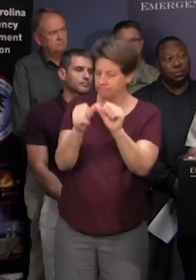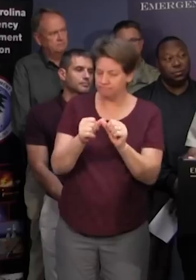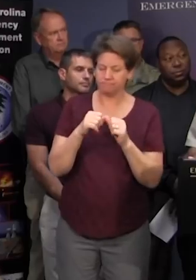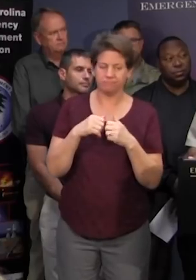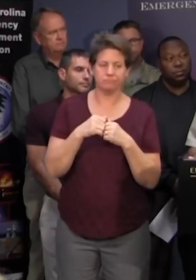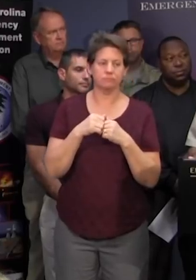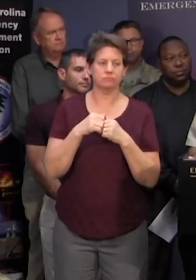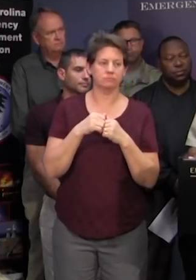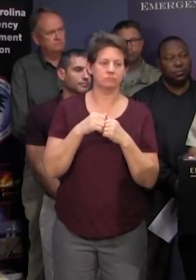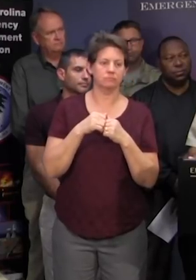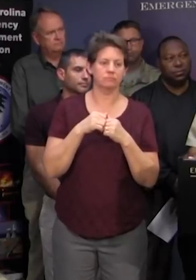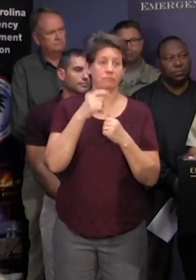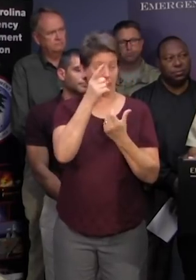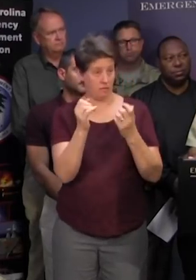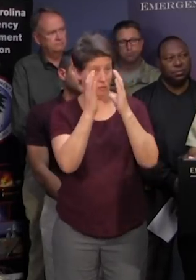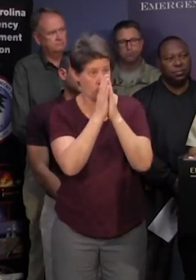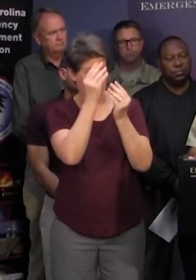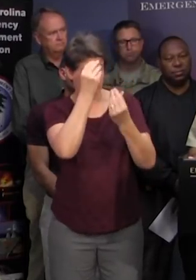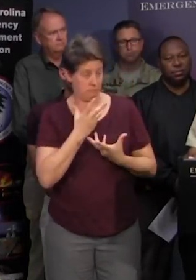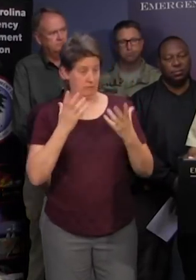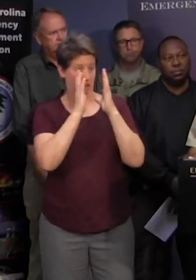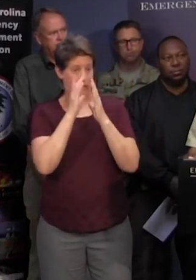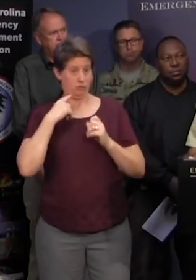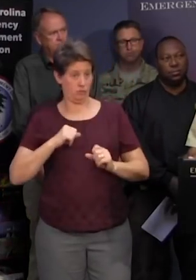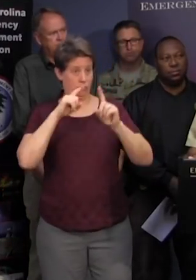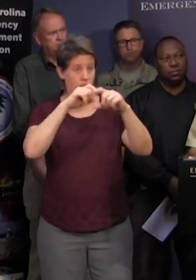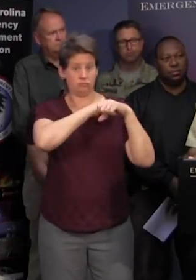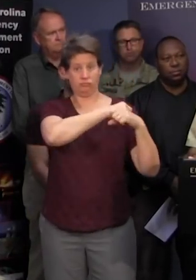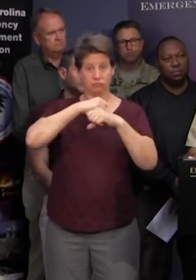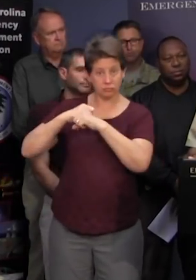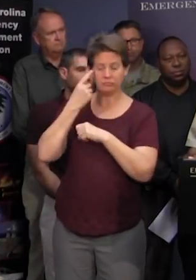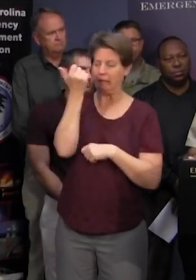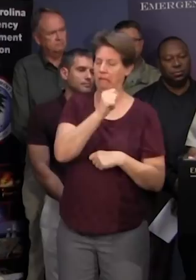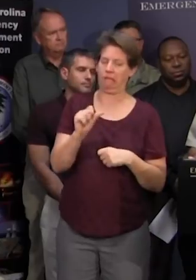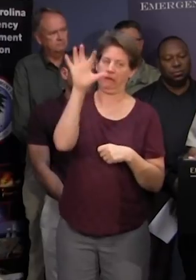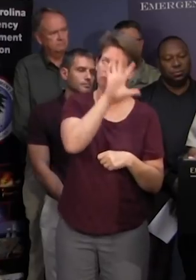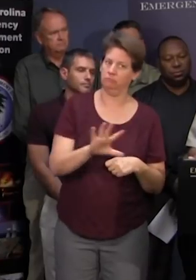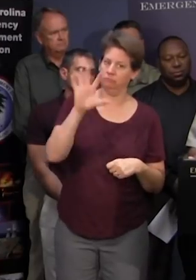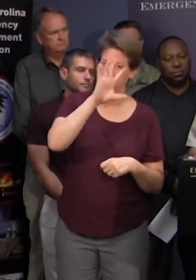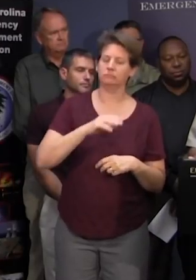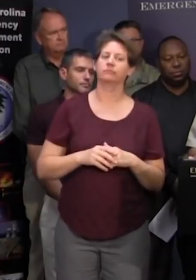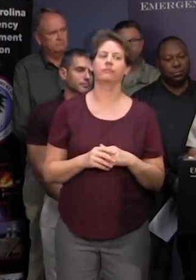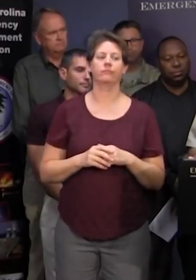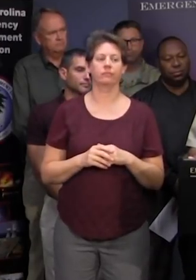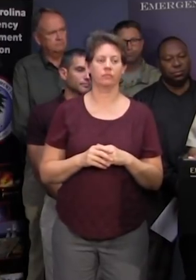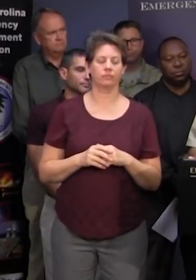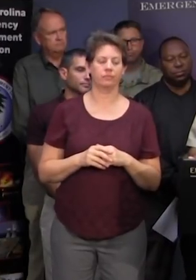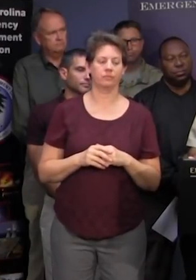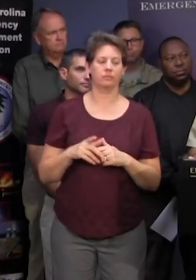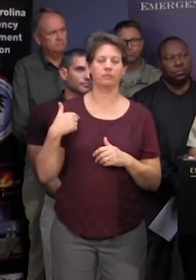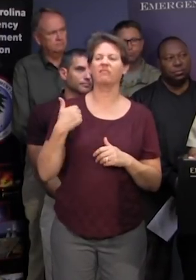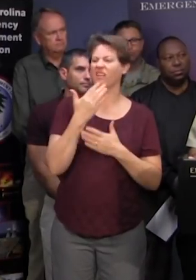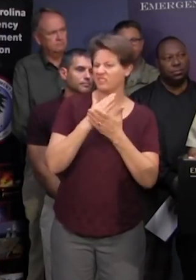receive their requests for security missions from any of the local jurisdictions there have been a number of other uh